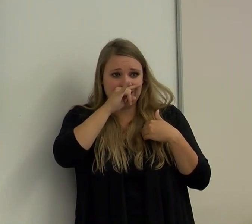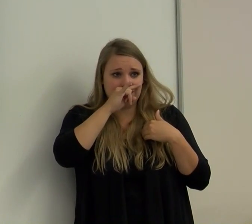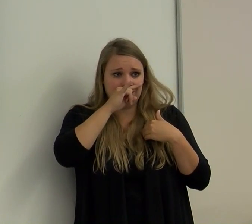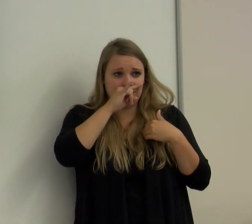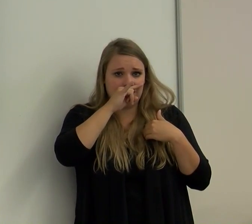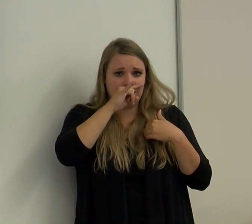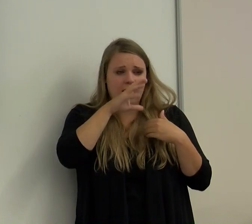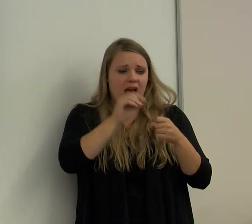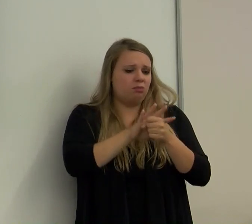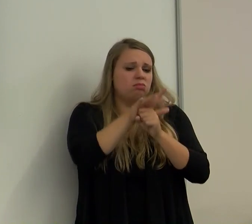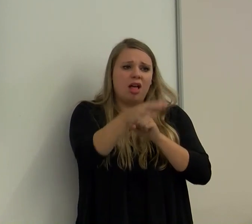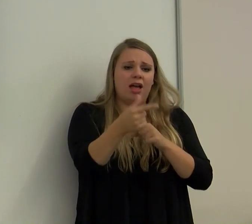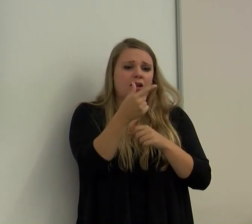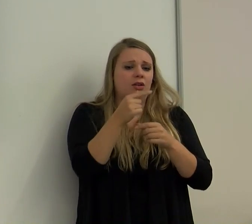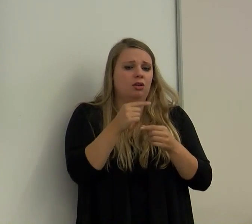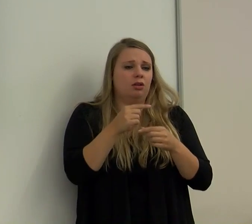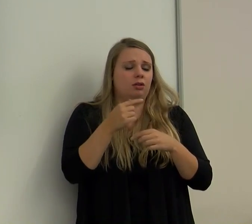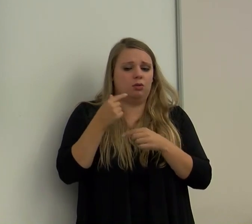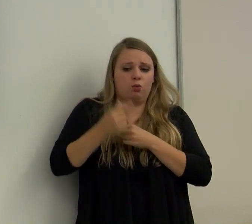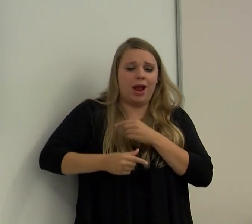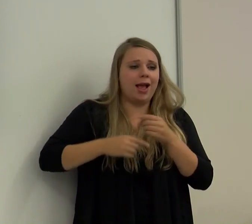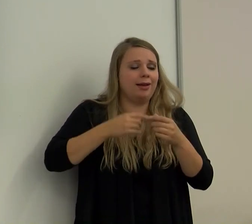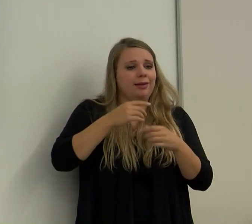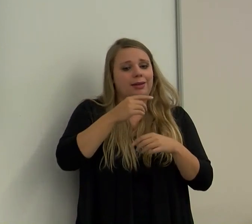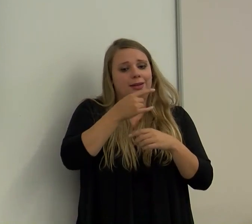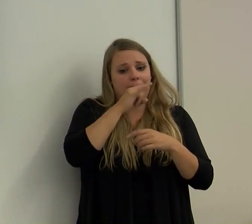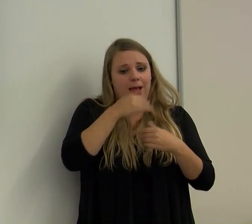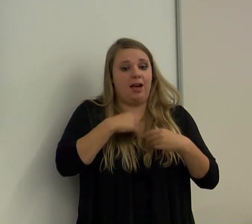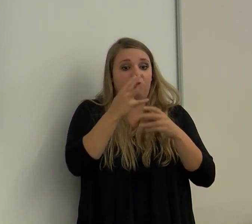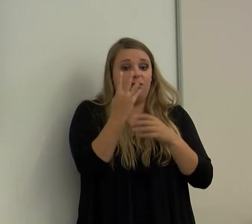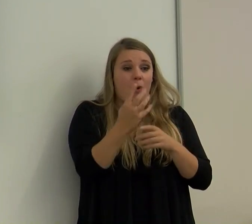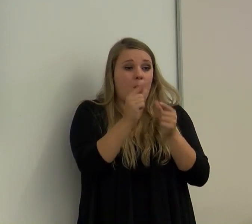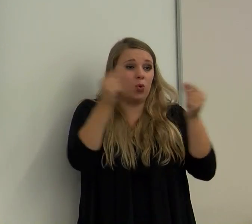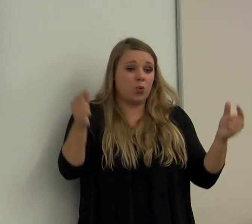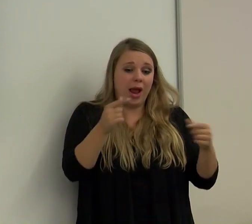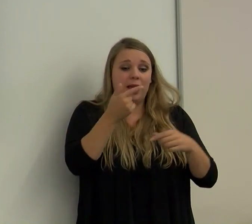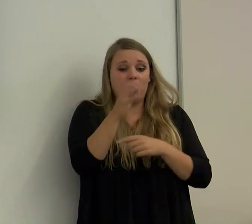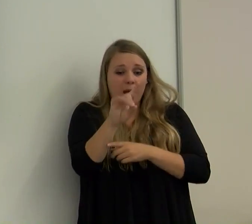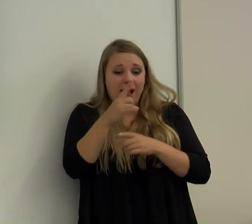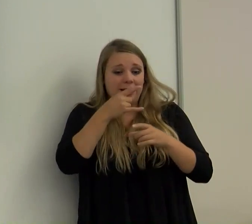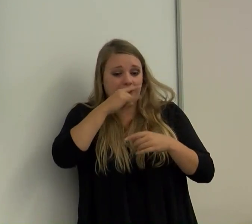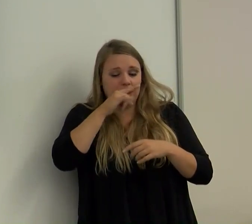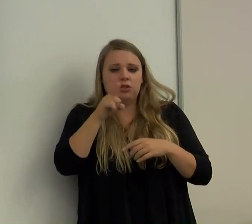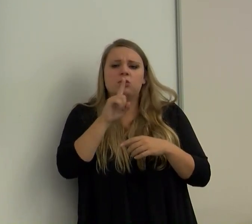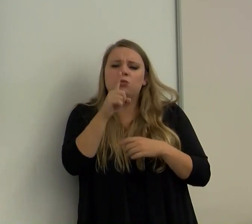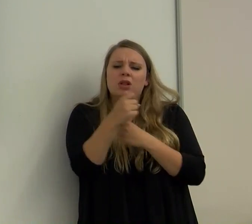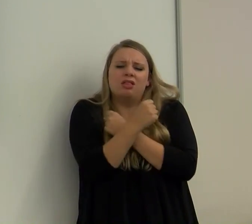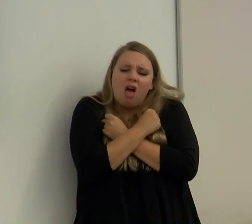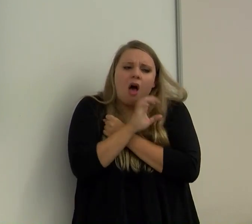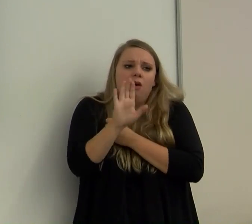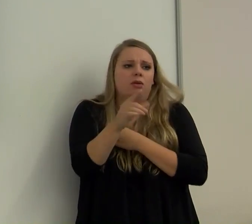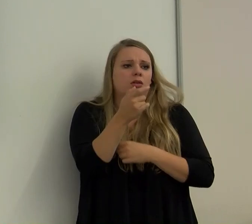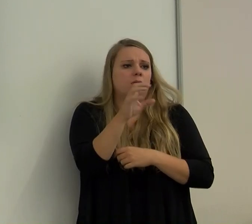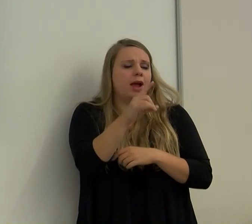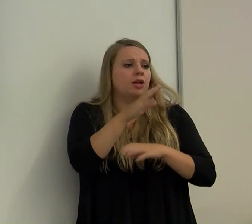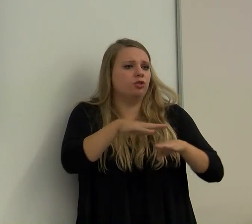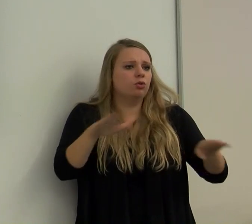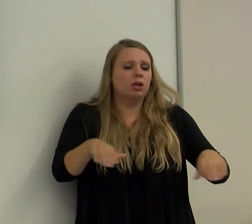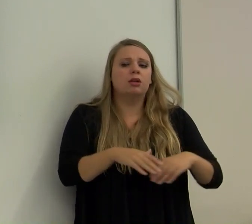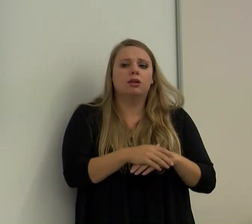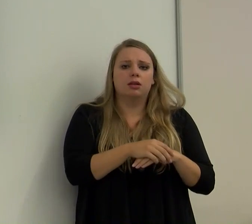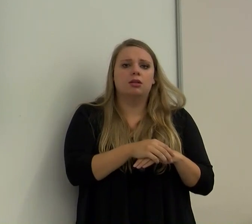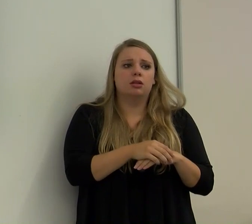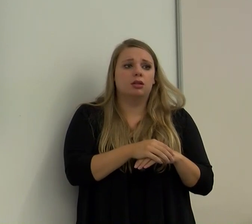a plethora of grandkids. We had four great grandkids and she really loved those grandkids. In fact,